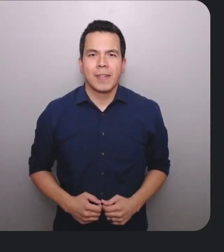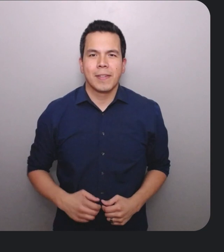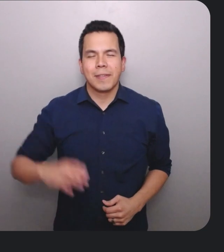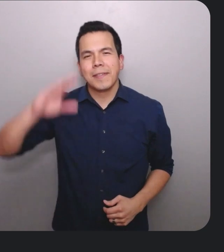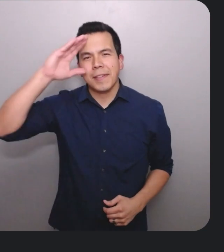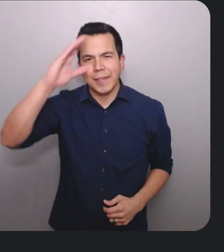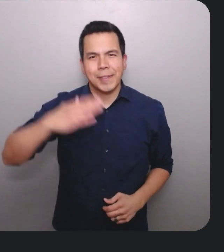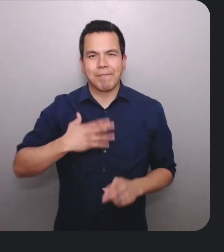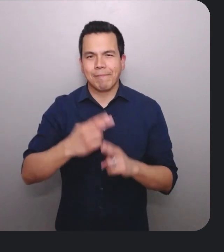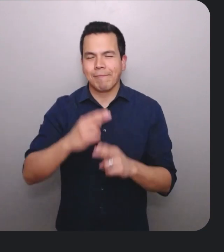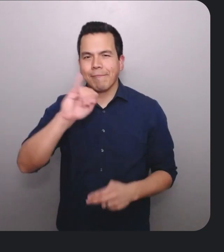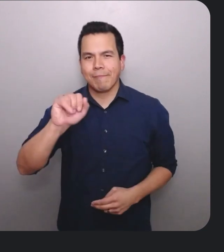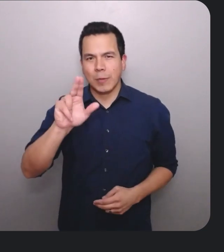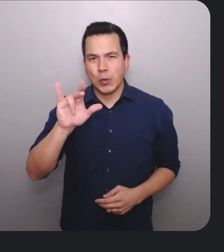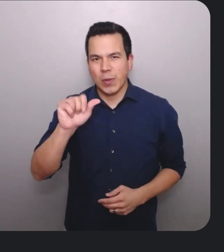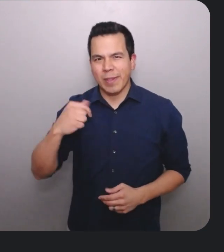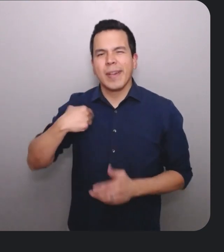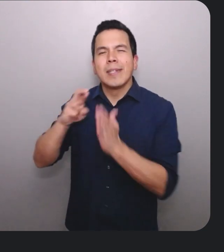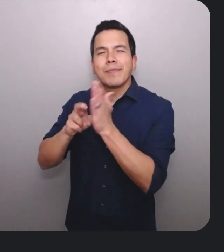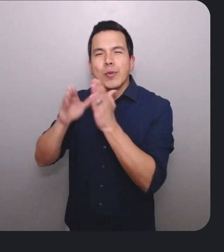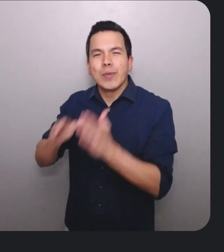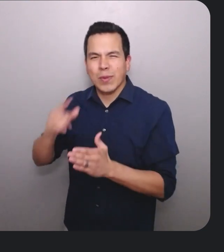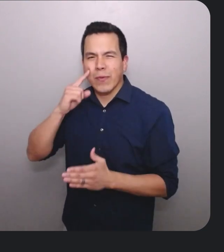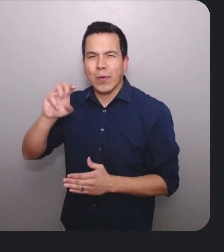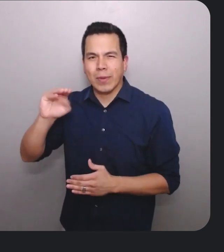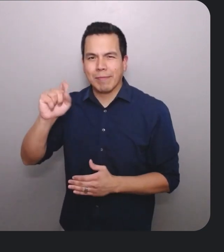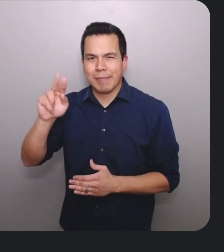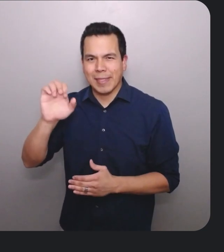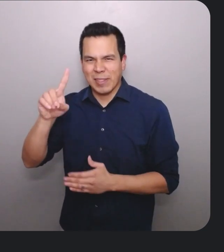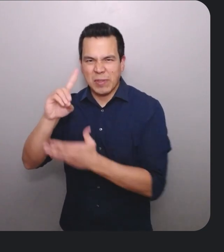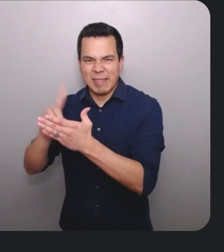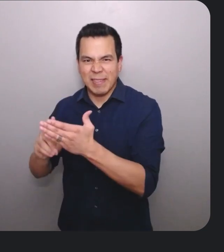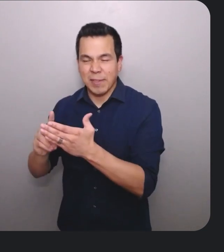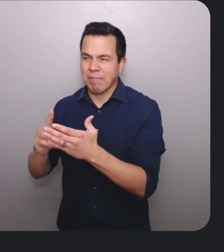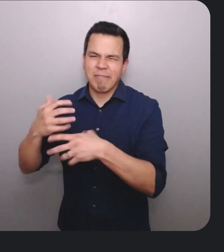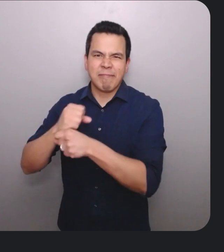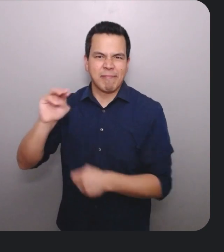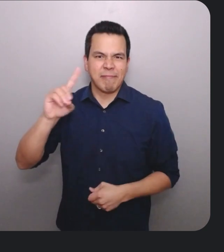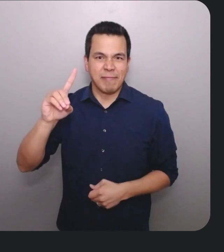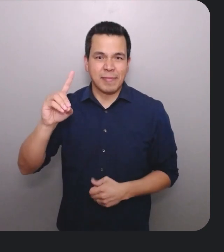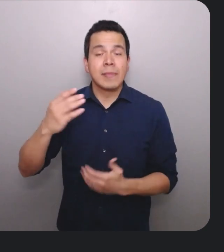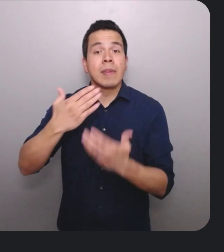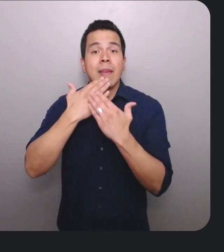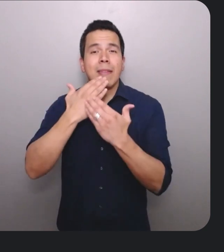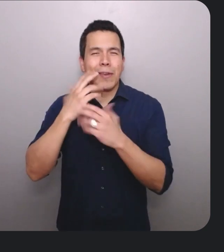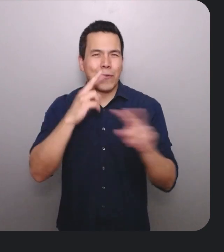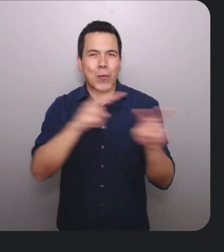Hi, my name is Julia Feldman. I'm a researcher on material design. Thanks for joining our talk on how to design with beauty and accessibility